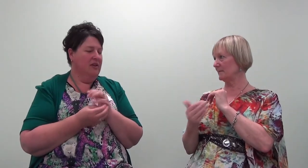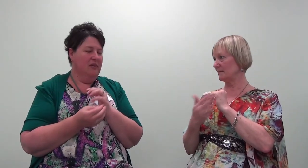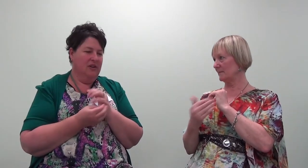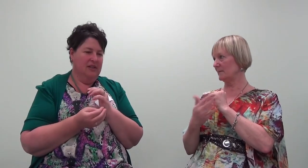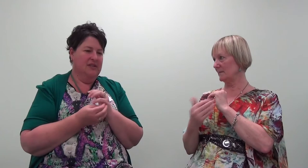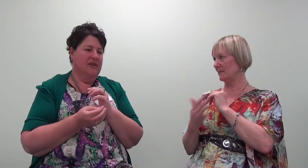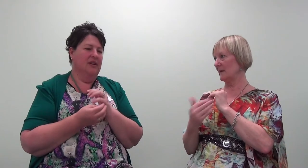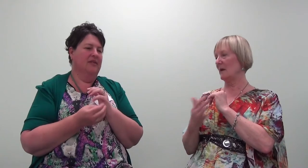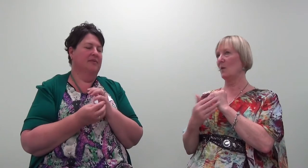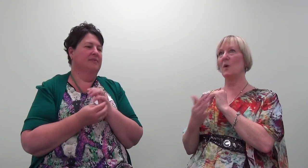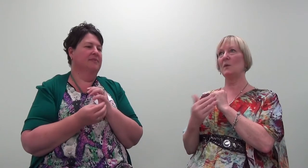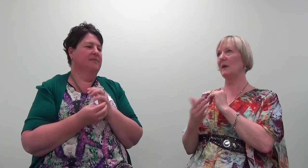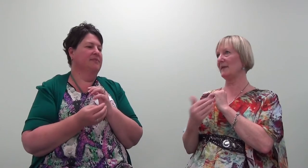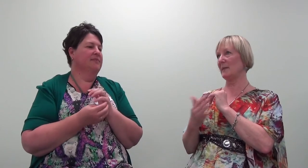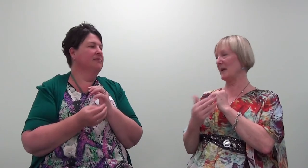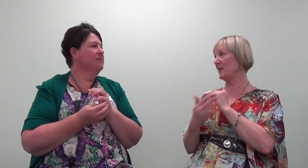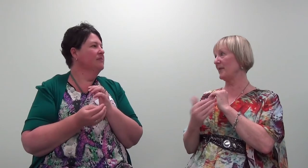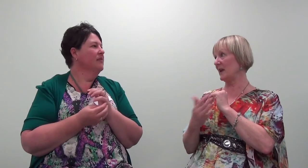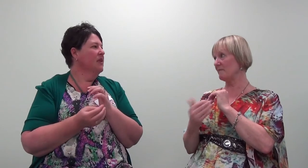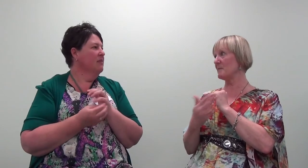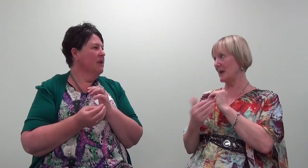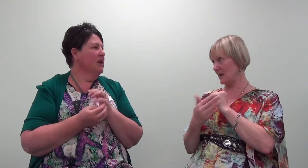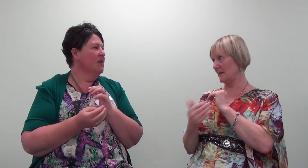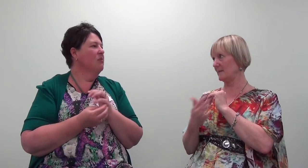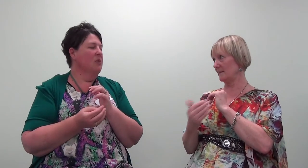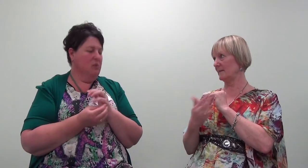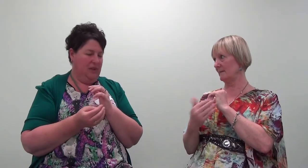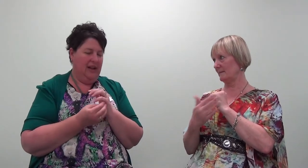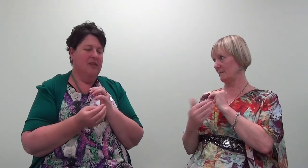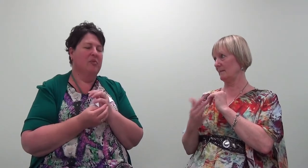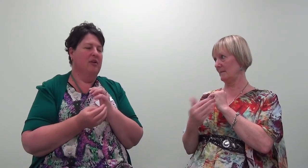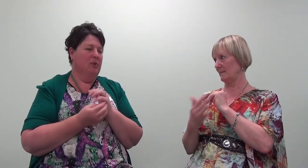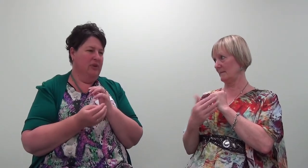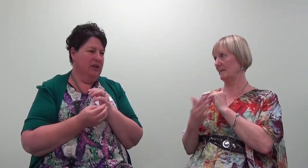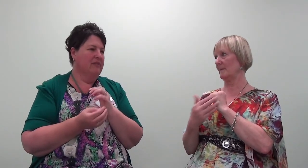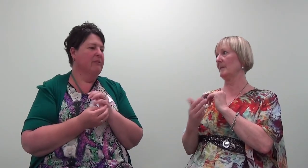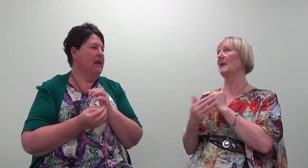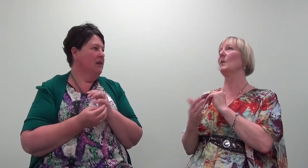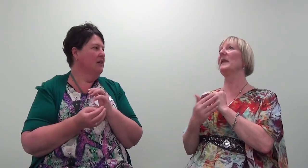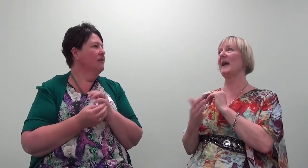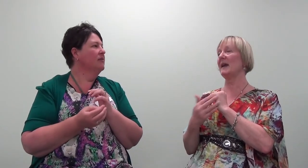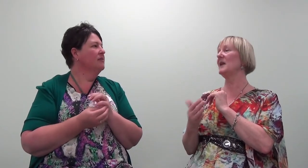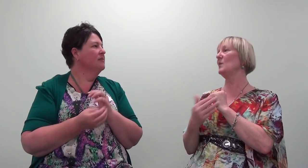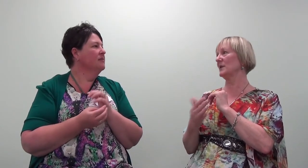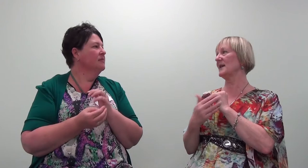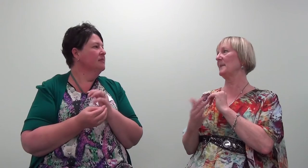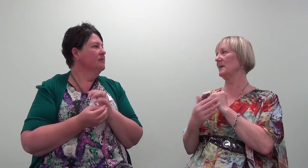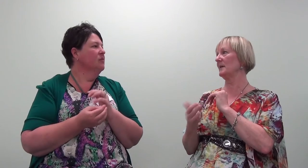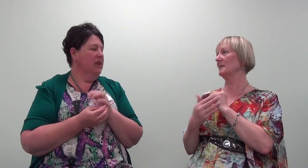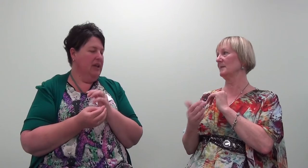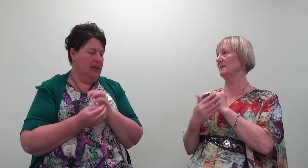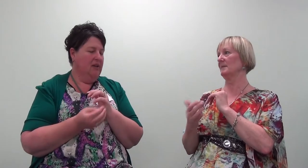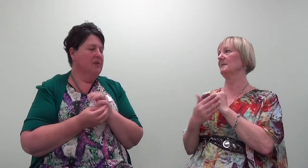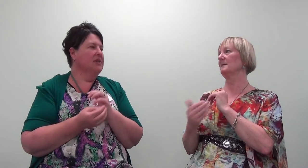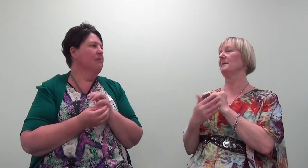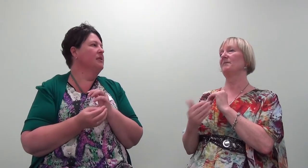though I've got this fear. What will other people think of me? What will other people think of me? When they hear what's happening. When they hear what's happened.